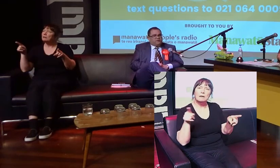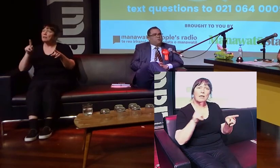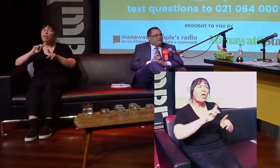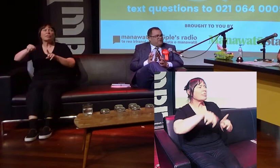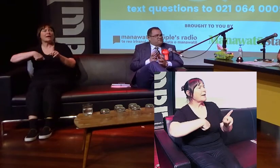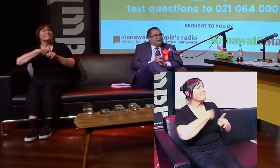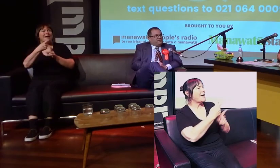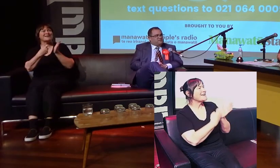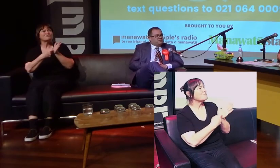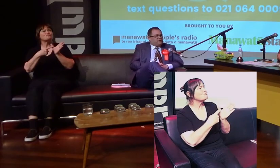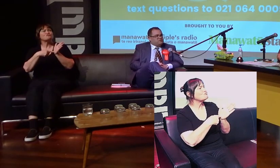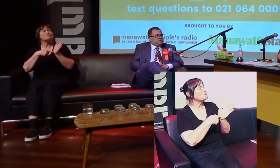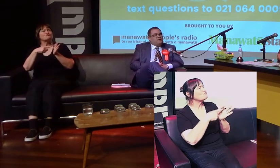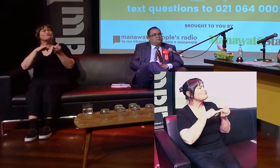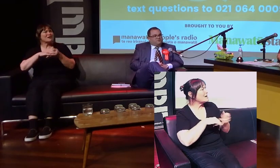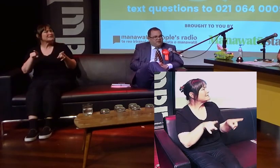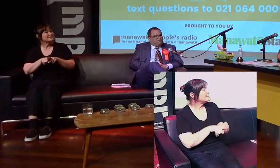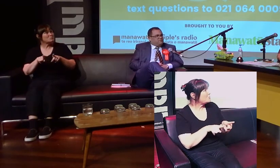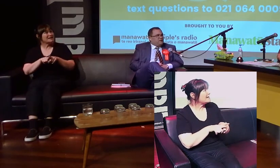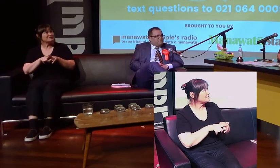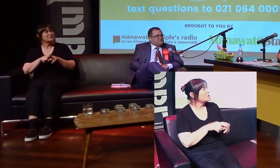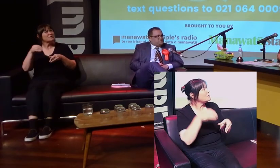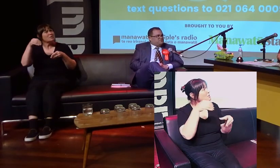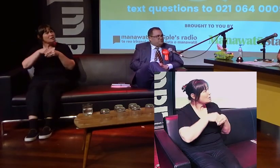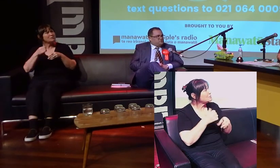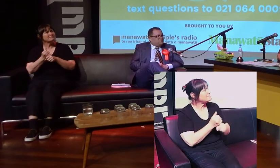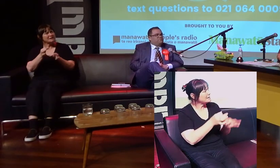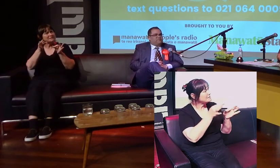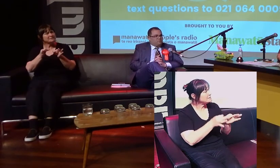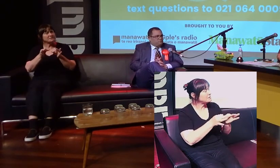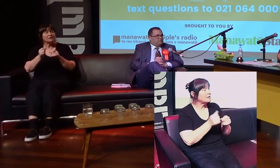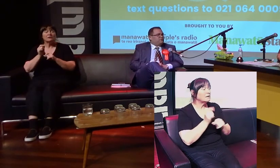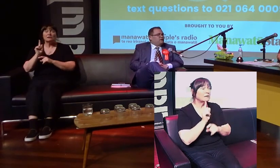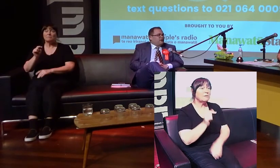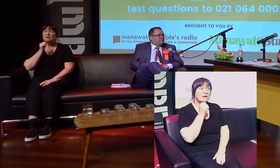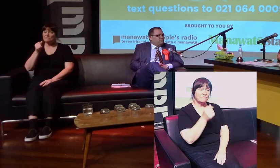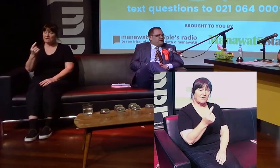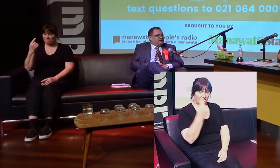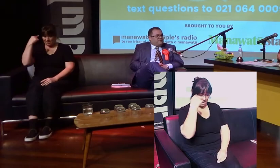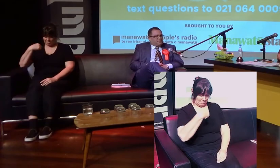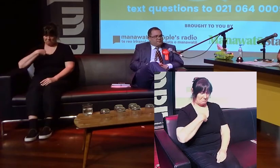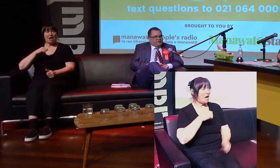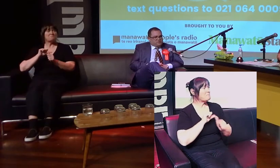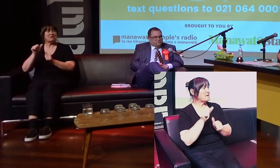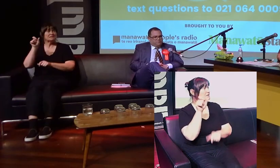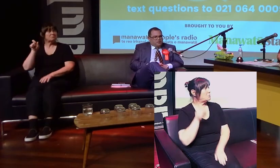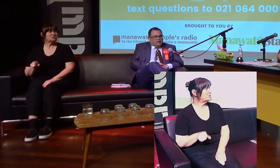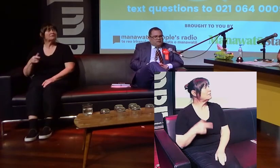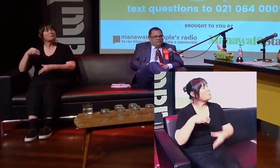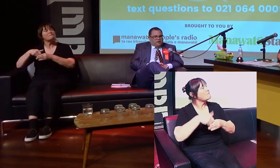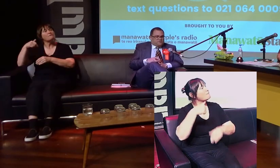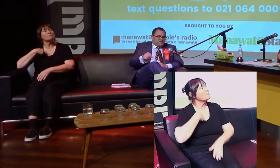So they will have that as part of their consideration. But if they feel that I'm the best person for the job, then they will vote for me at the upcoming election.